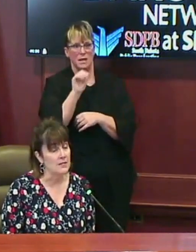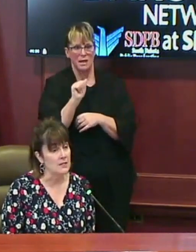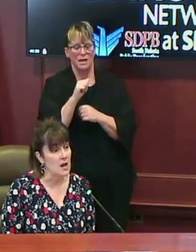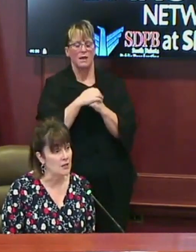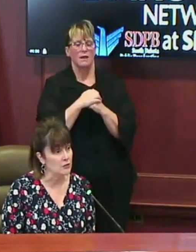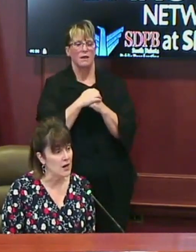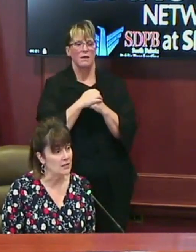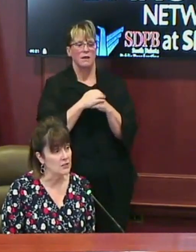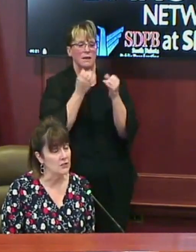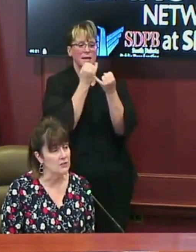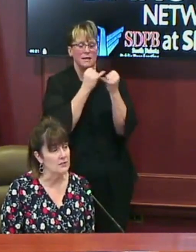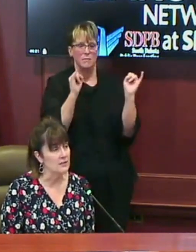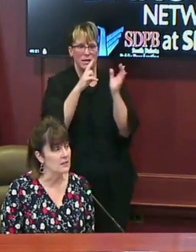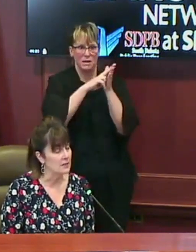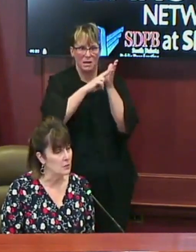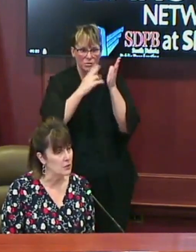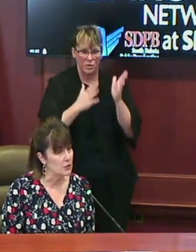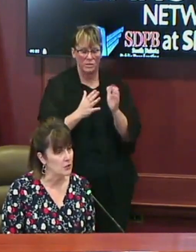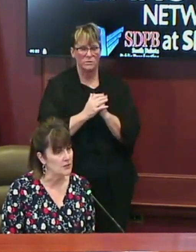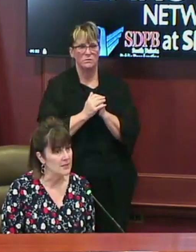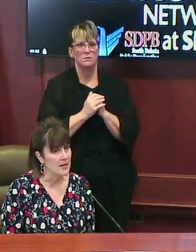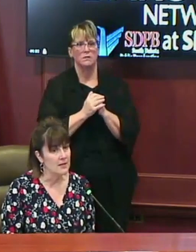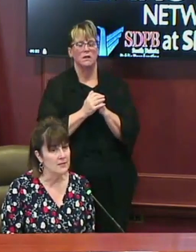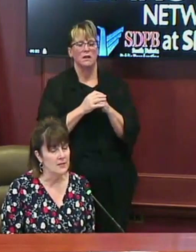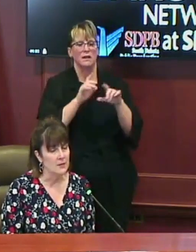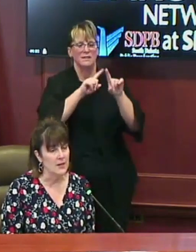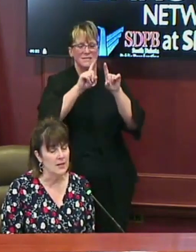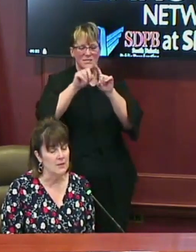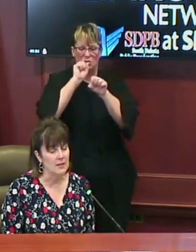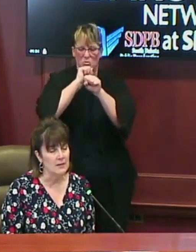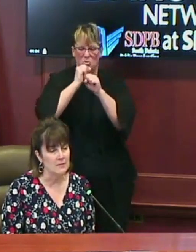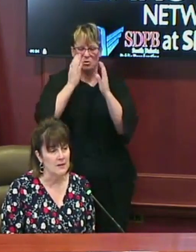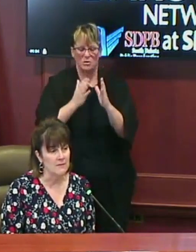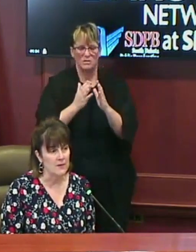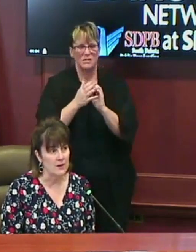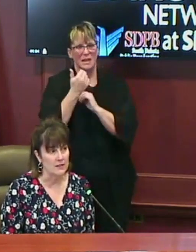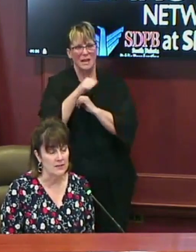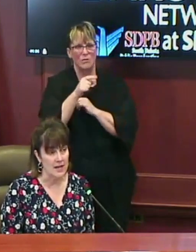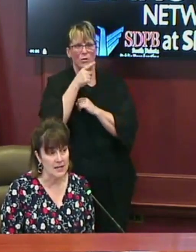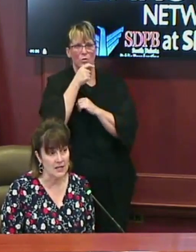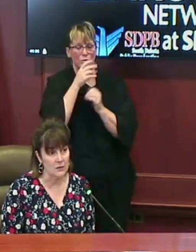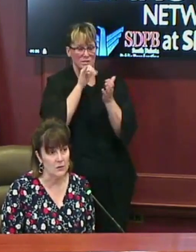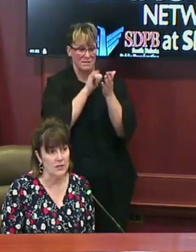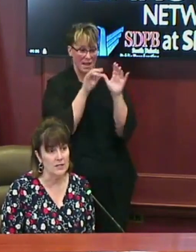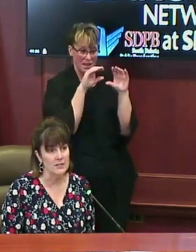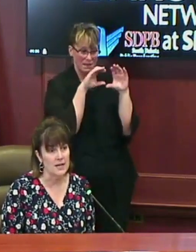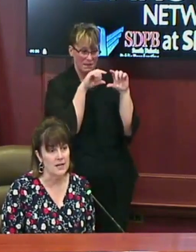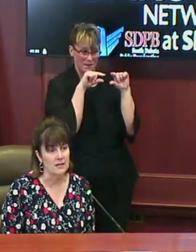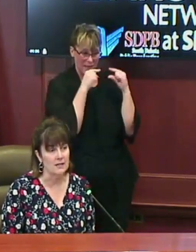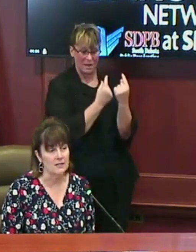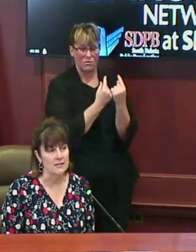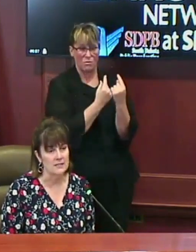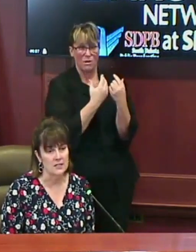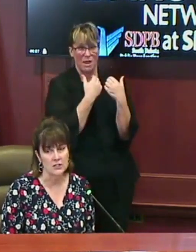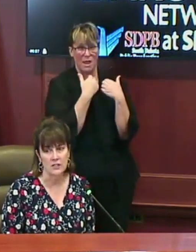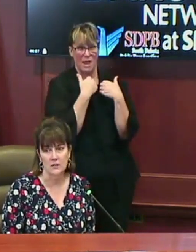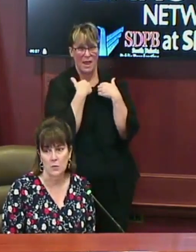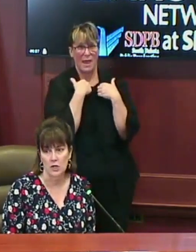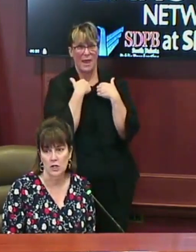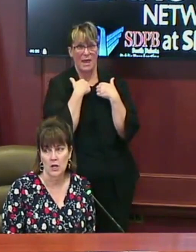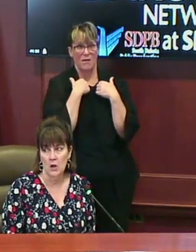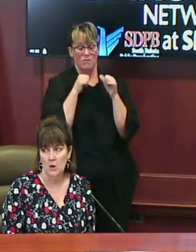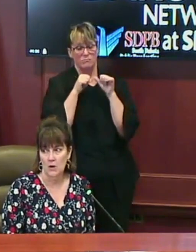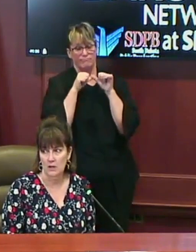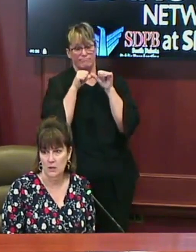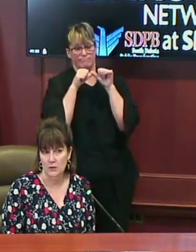independent contractors, gig workers. So anybody that may fall in that category and has had a cessation